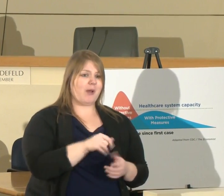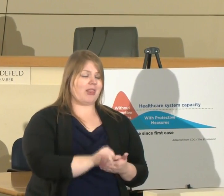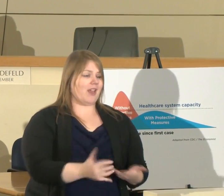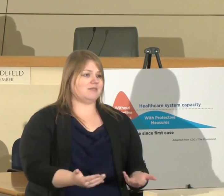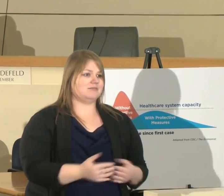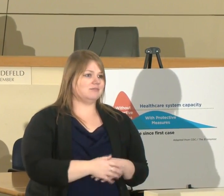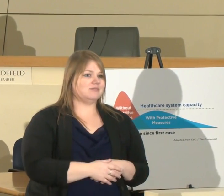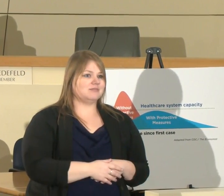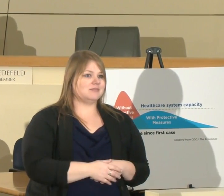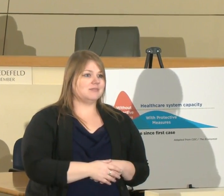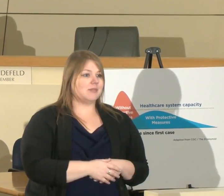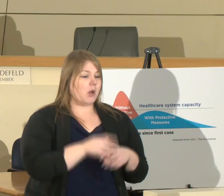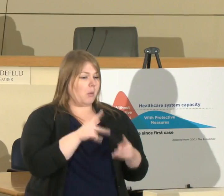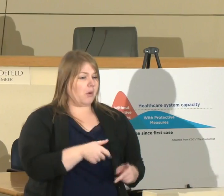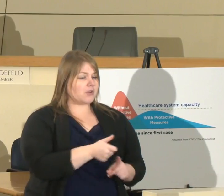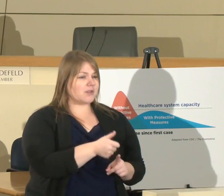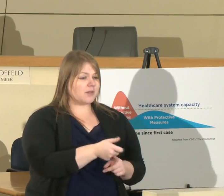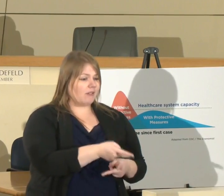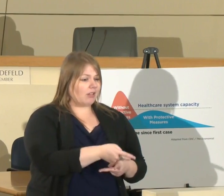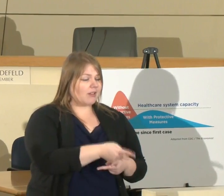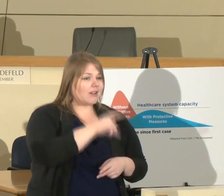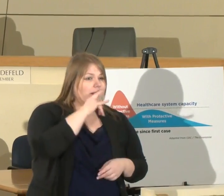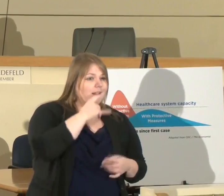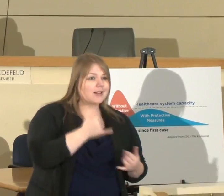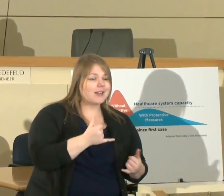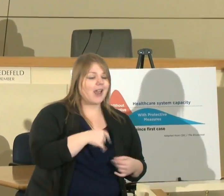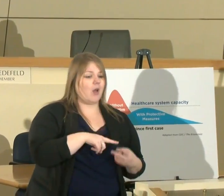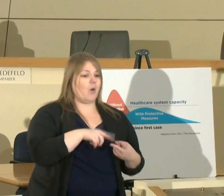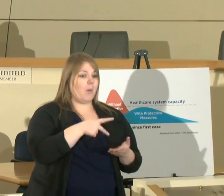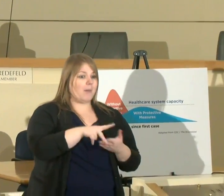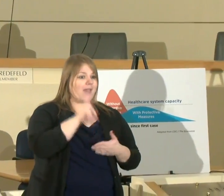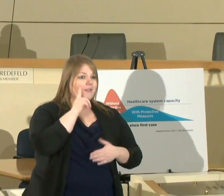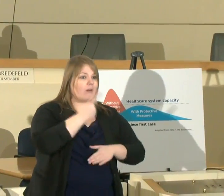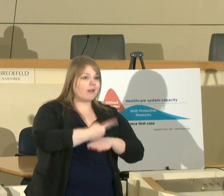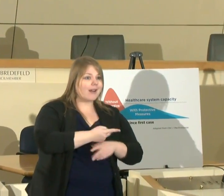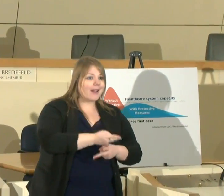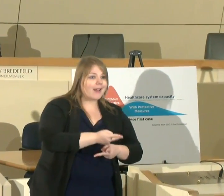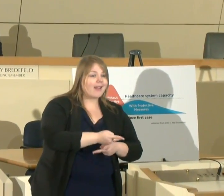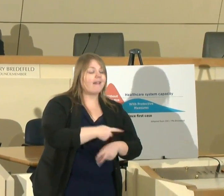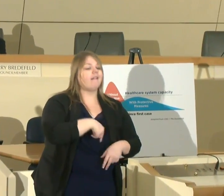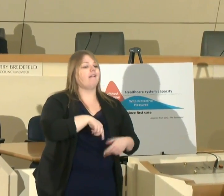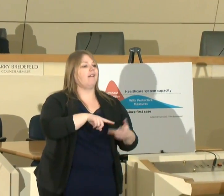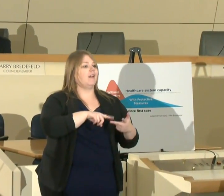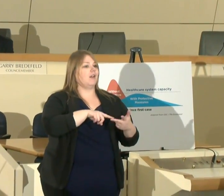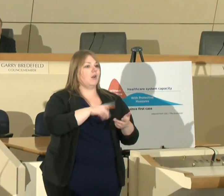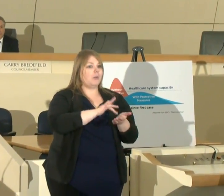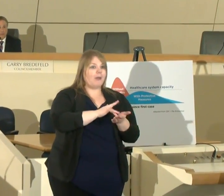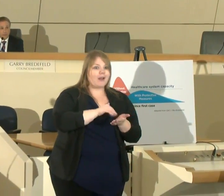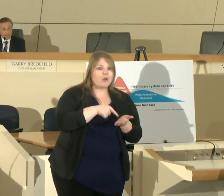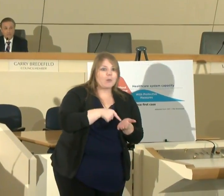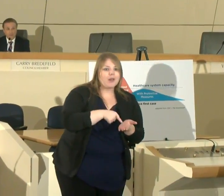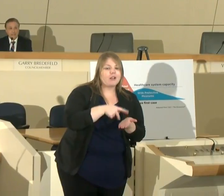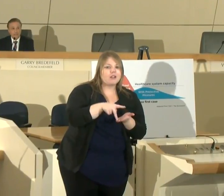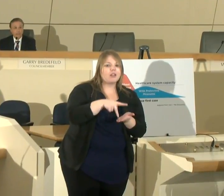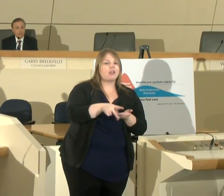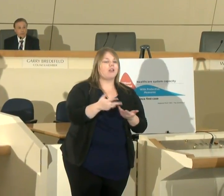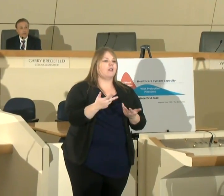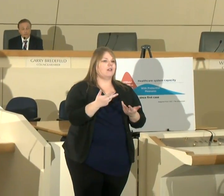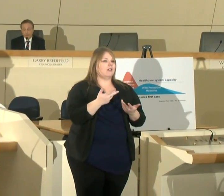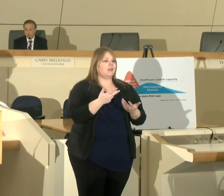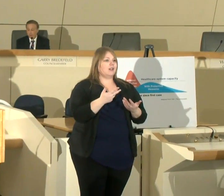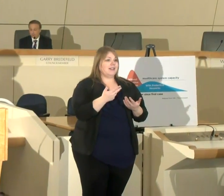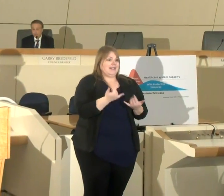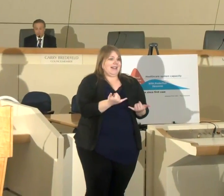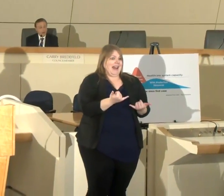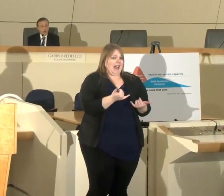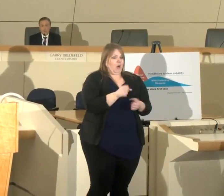that person who has kids at home has to pay for child care has to meet their medical bills and we have basically put them